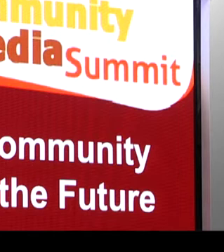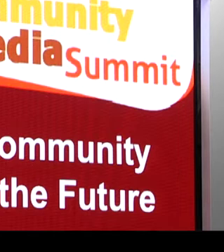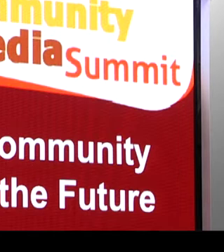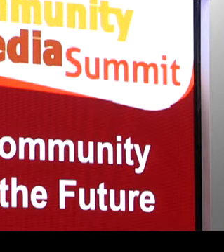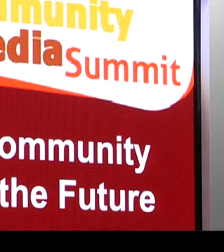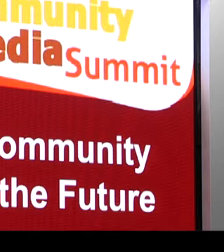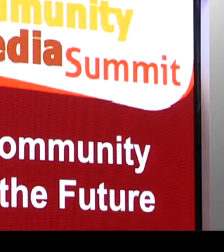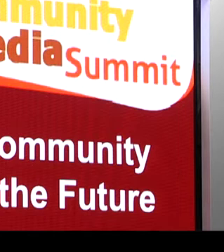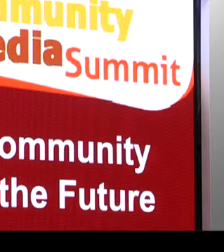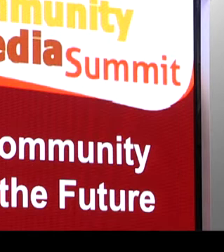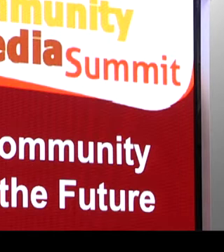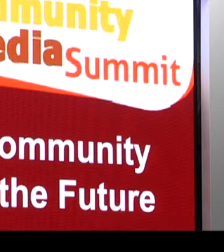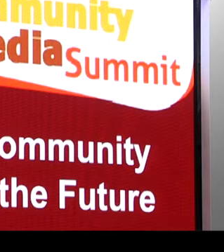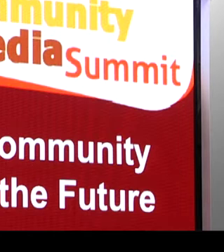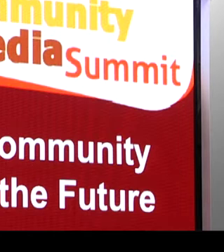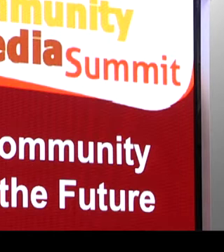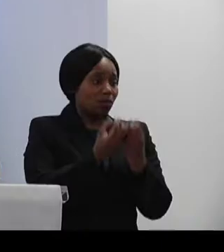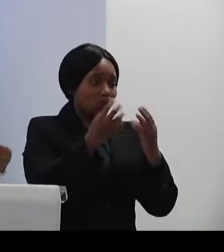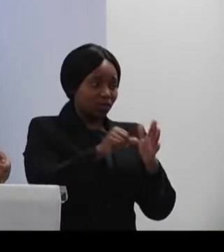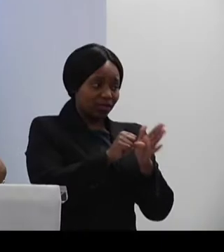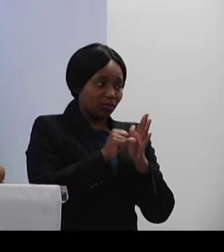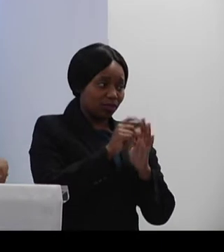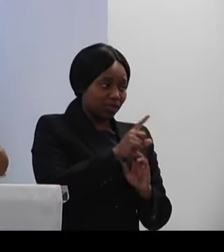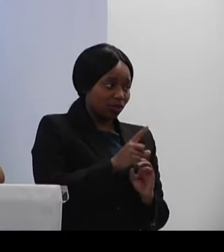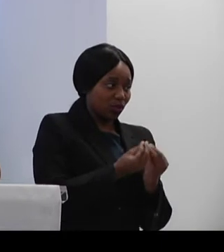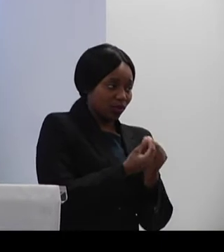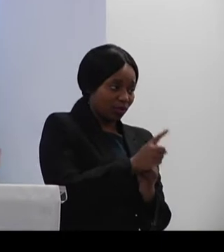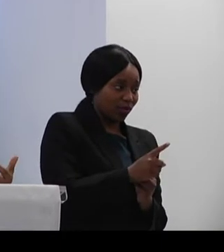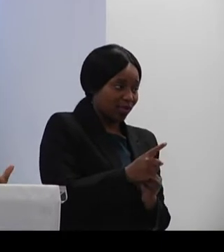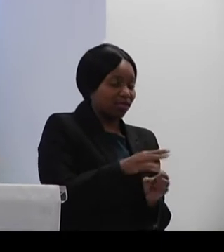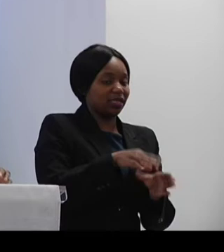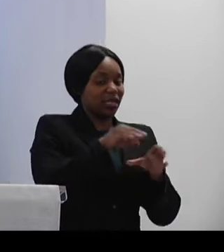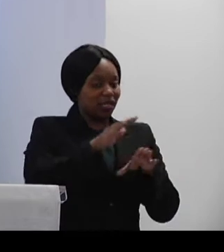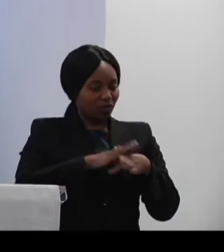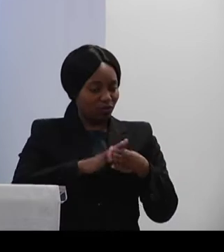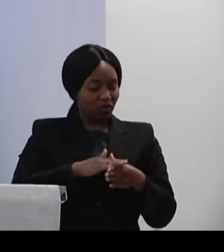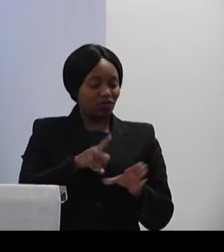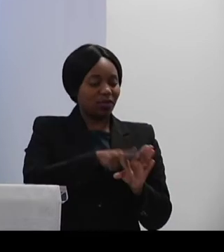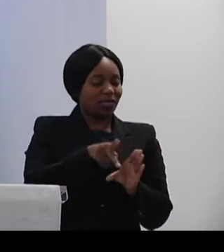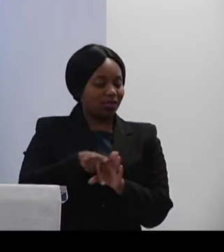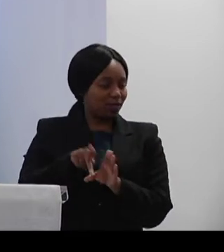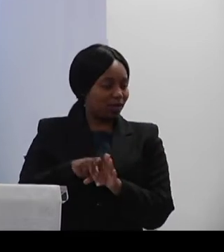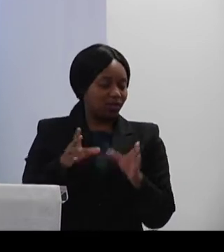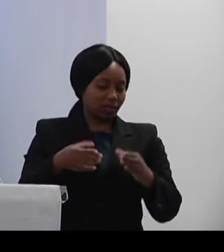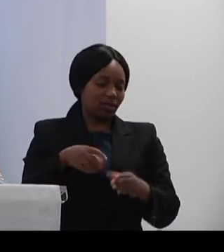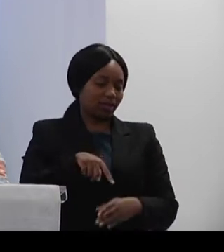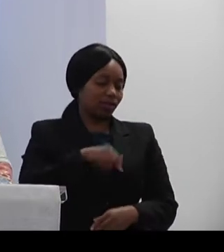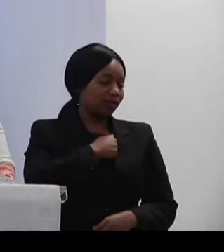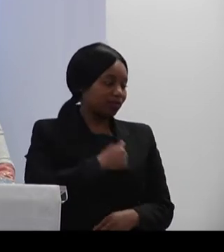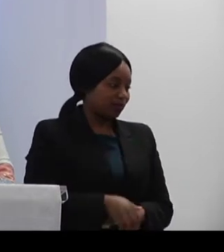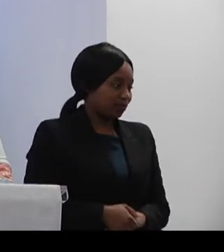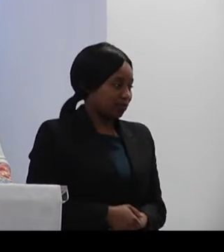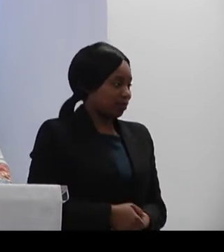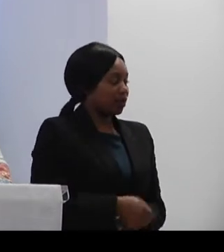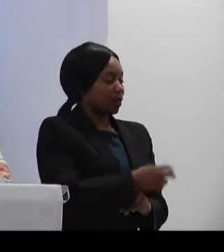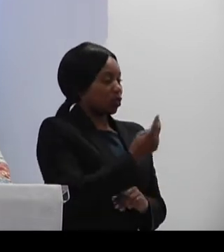with regard to content, and most importantly, with regard to participation in the sector. And we should